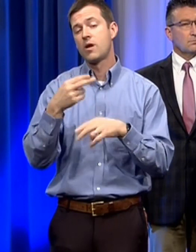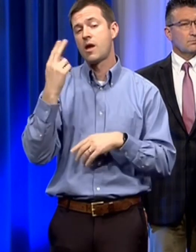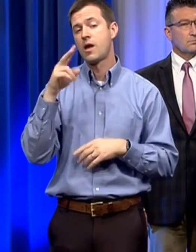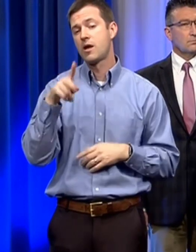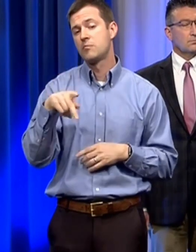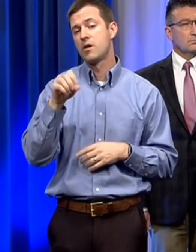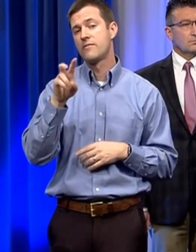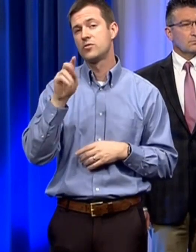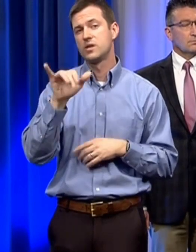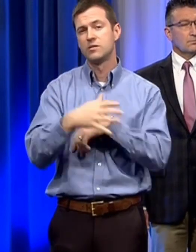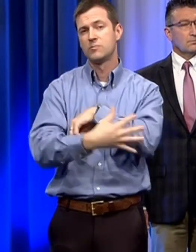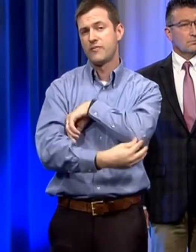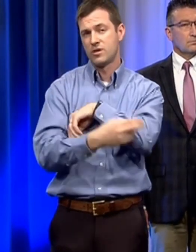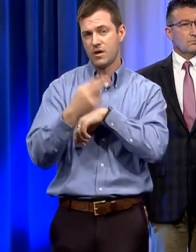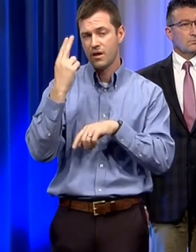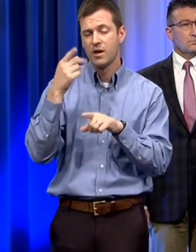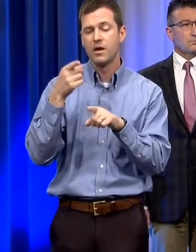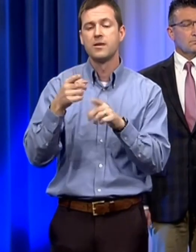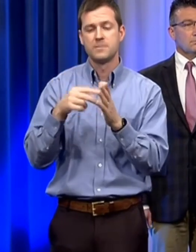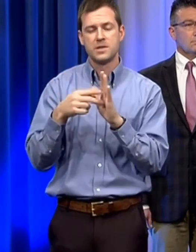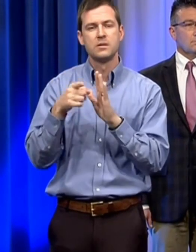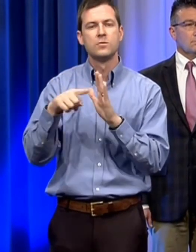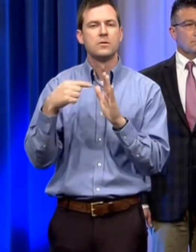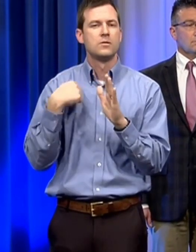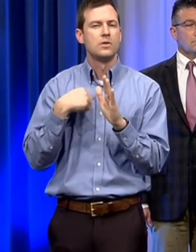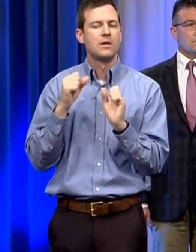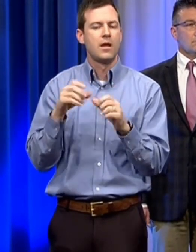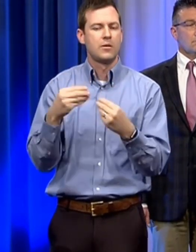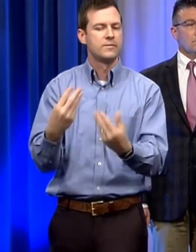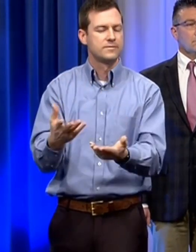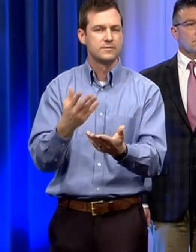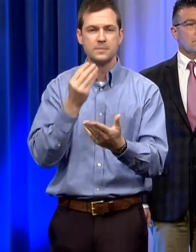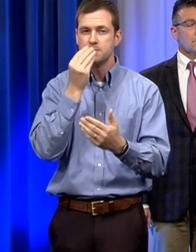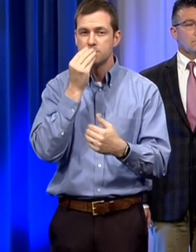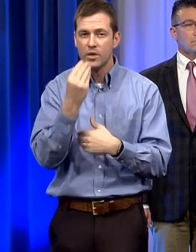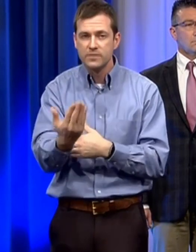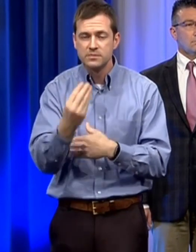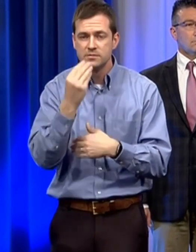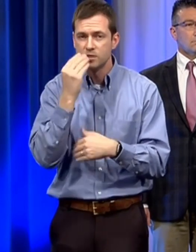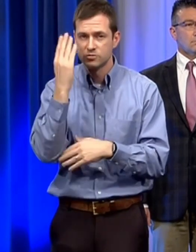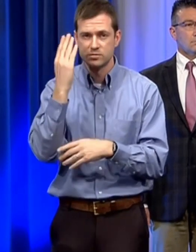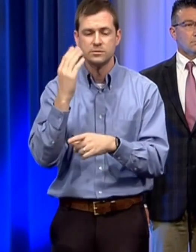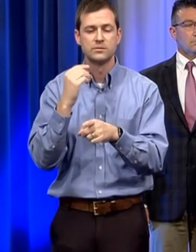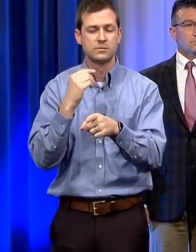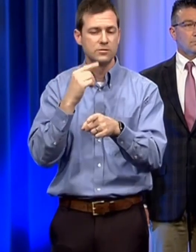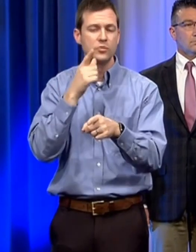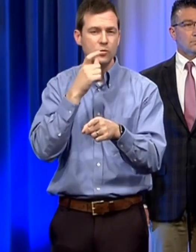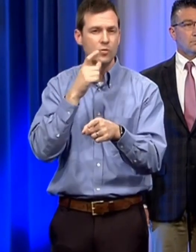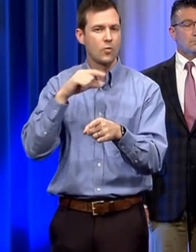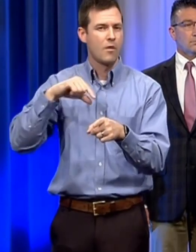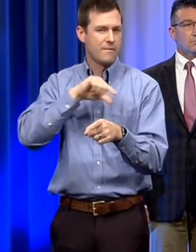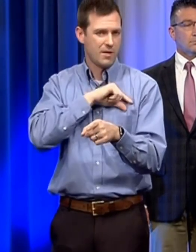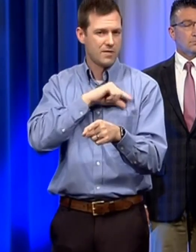schools that are high poverty we can continue to prepare meals for students who qualify for free or reduced